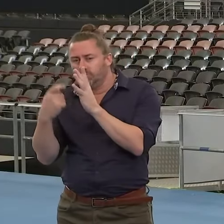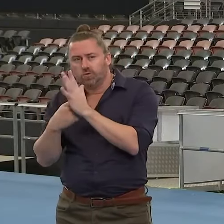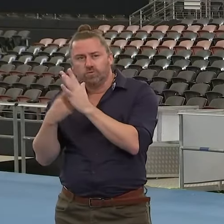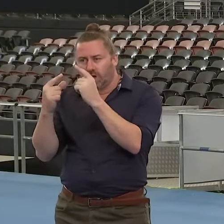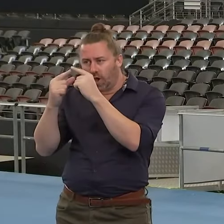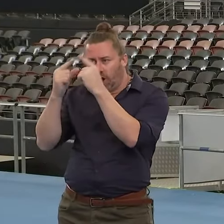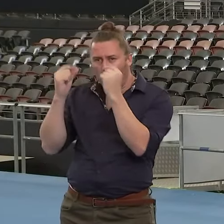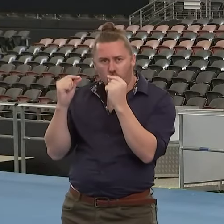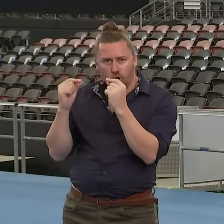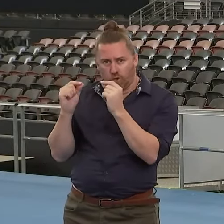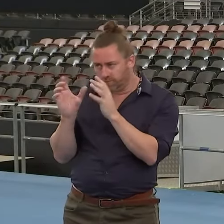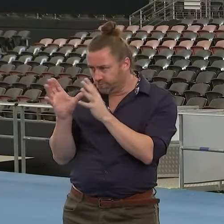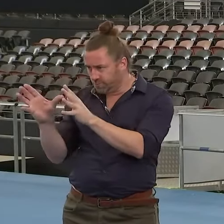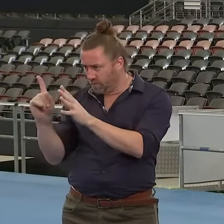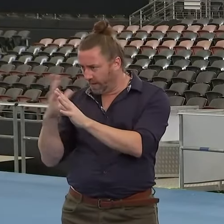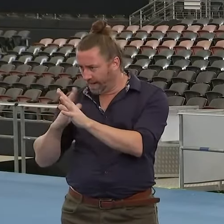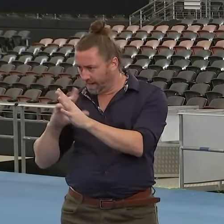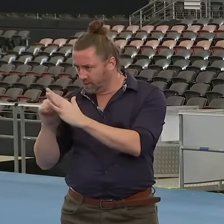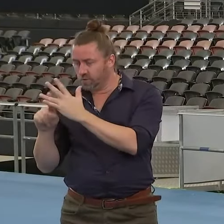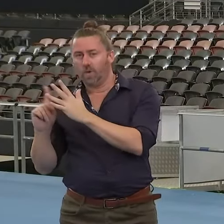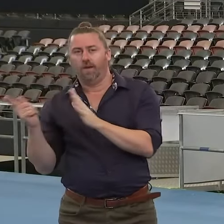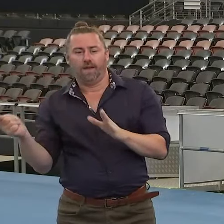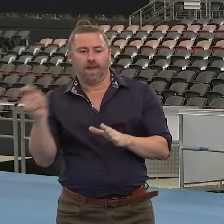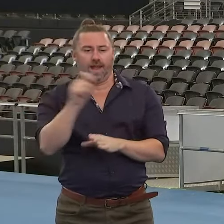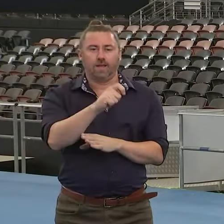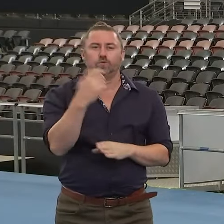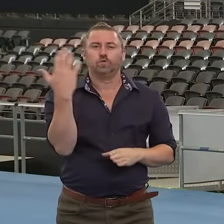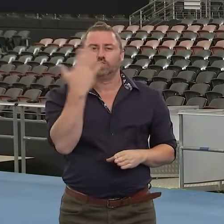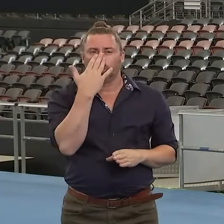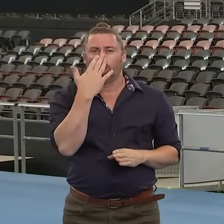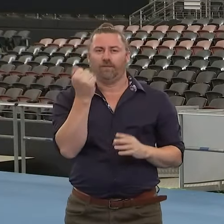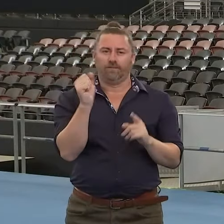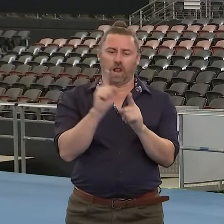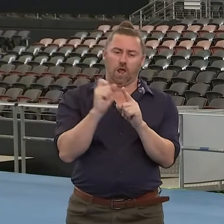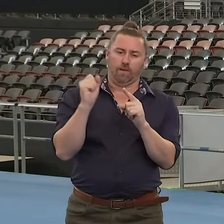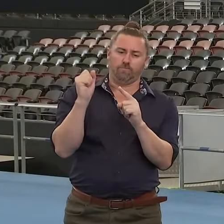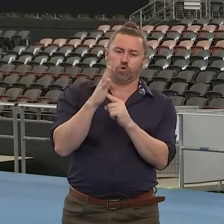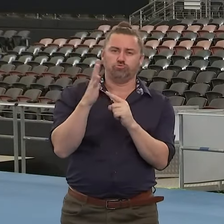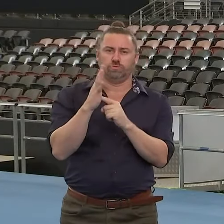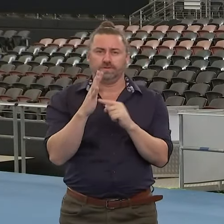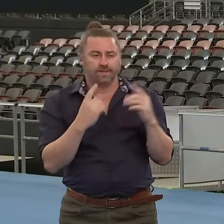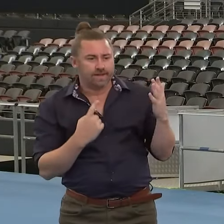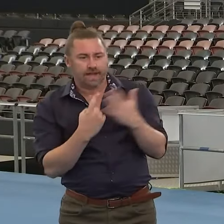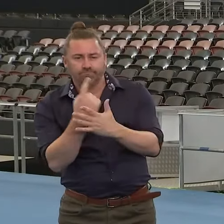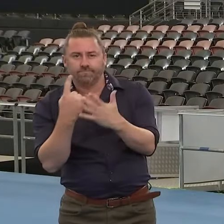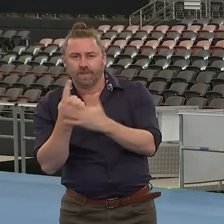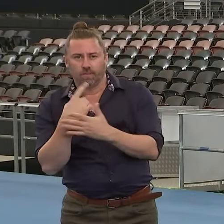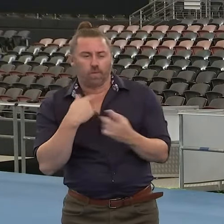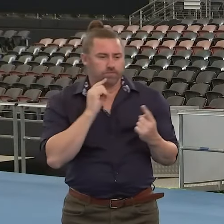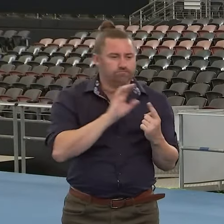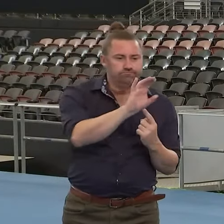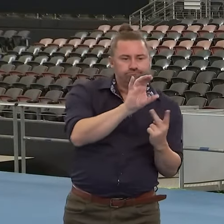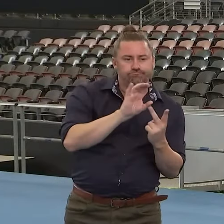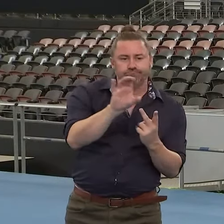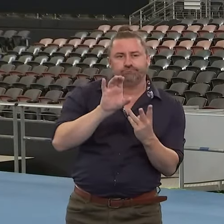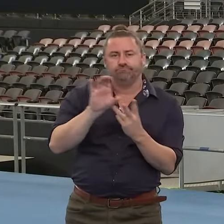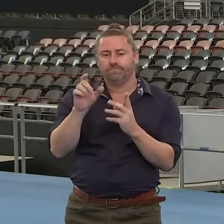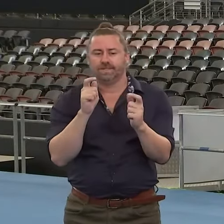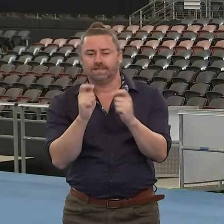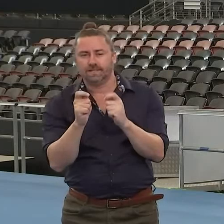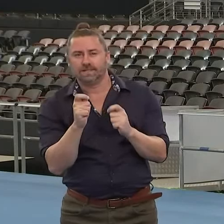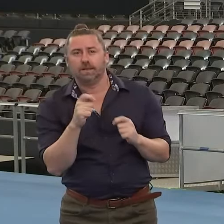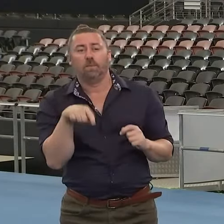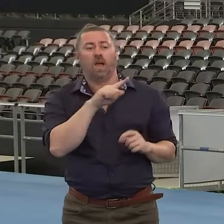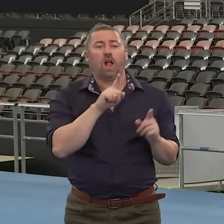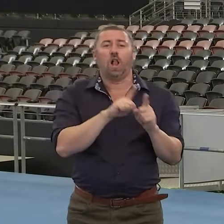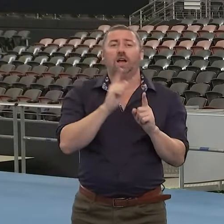over our time with our testing clinics, our students and staff at schools, if they have symptoms and present at any of our testing clinics,